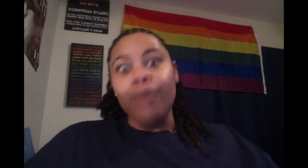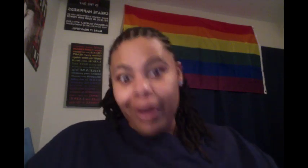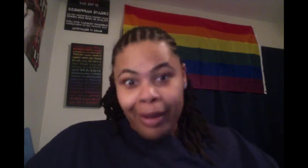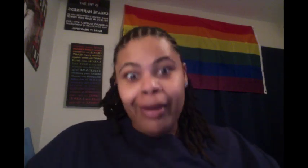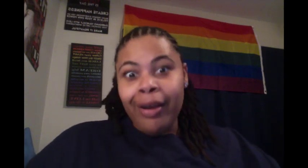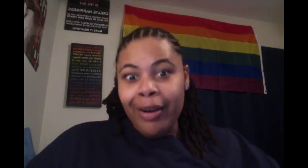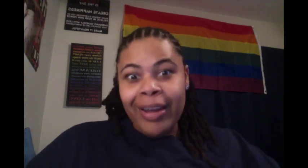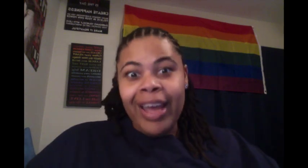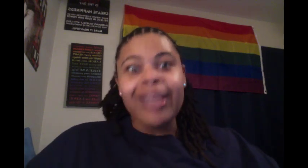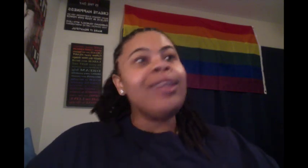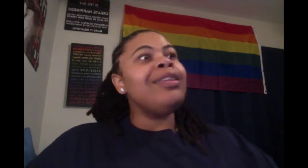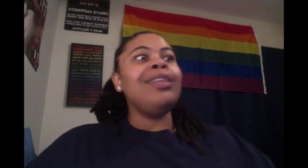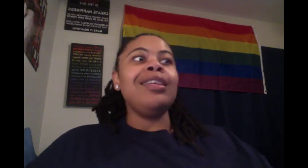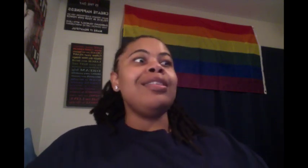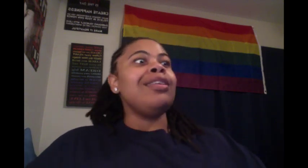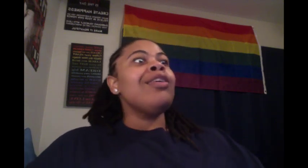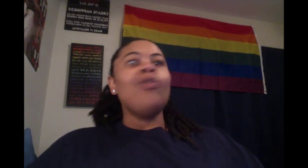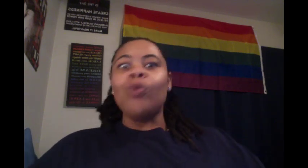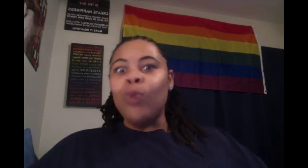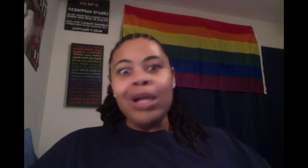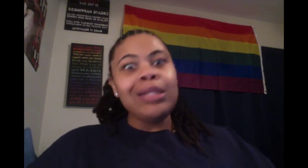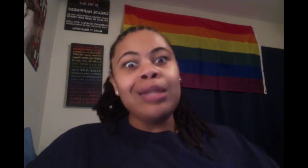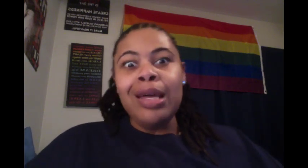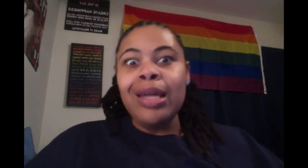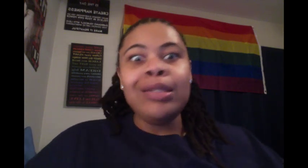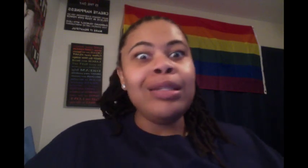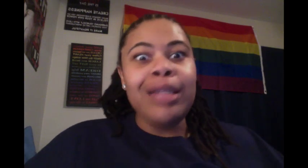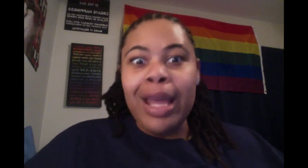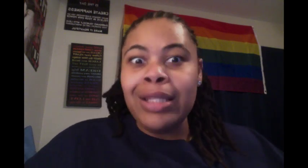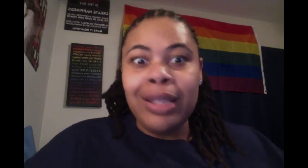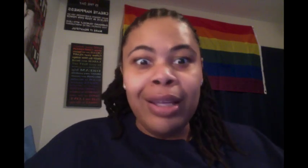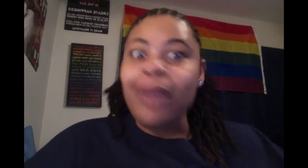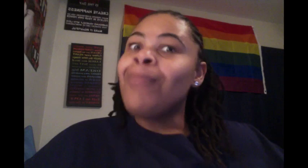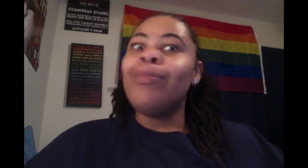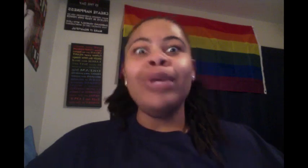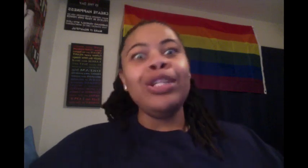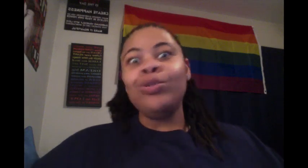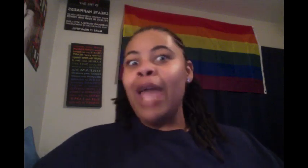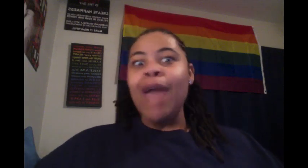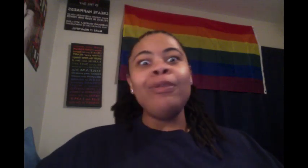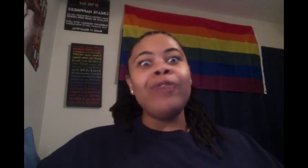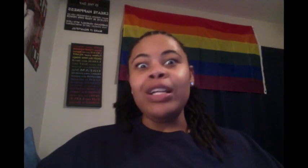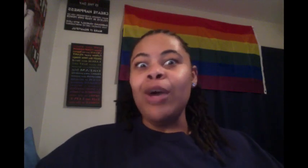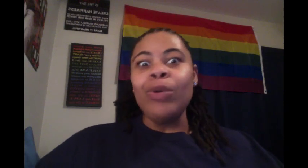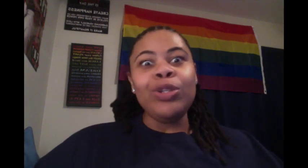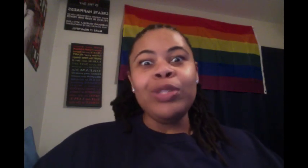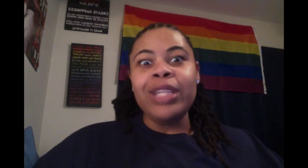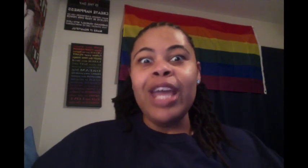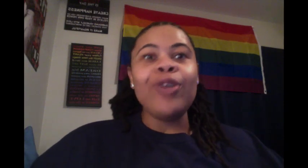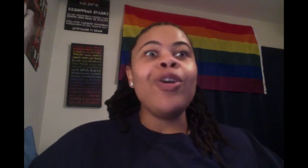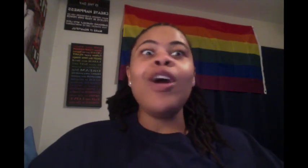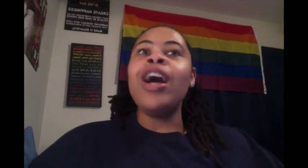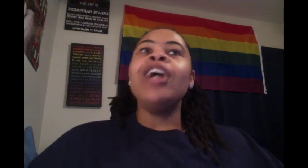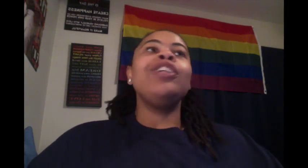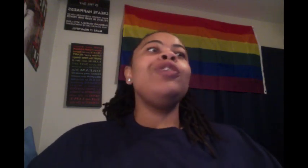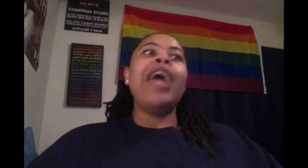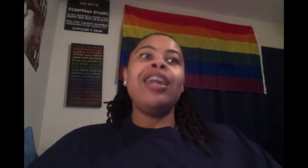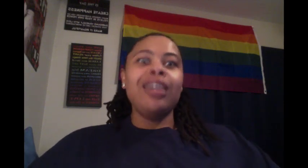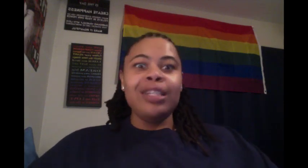Bruh. Okay? Listen. From one stud to the next stud. Bitch, you had me fucked up when you said, girl. You had a husband.